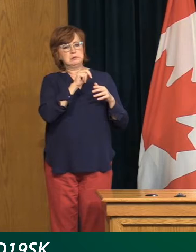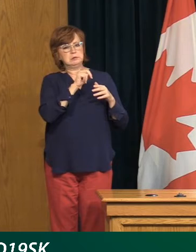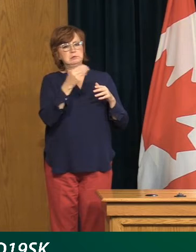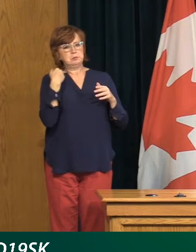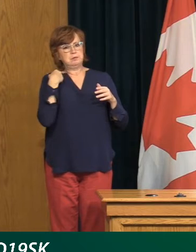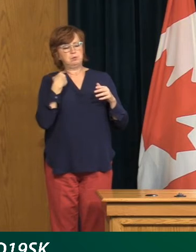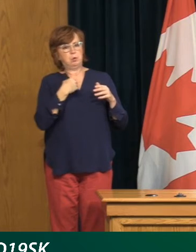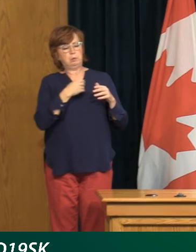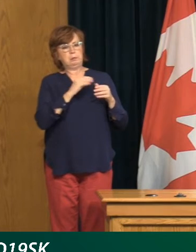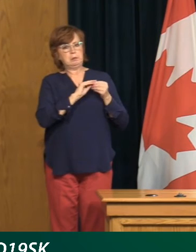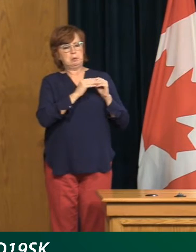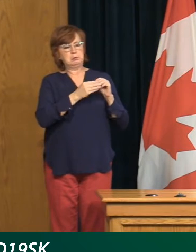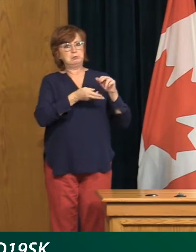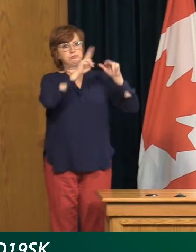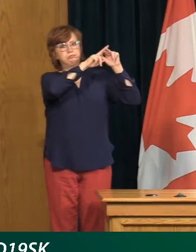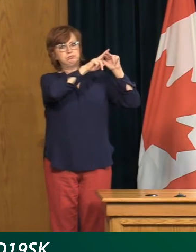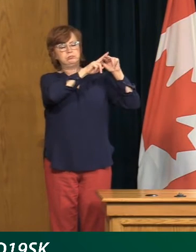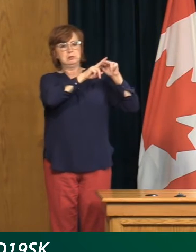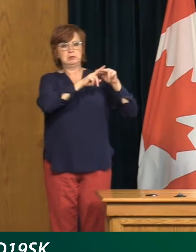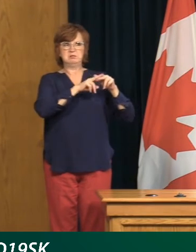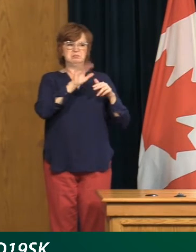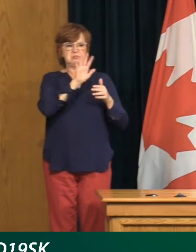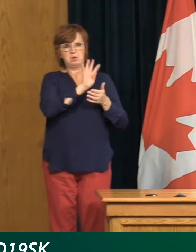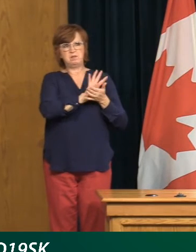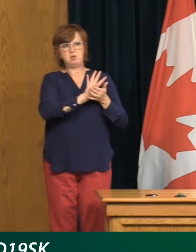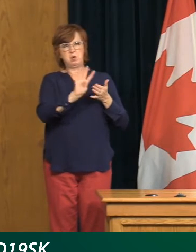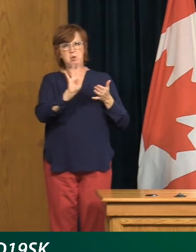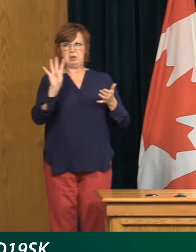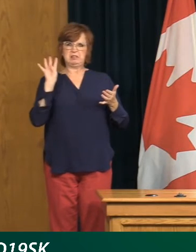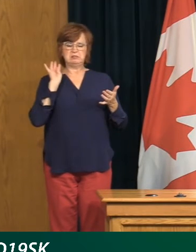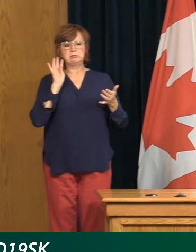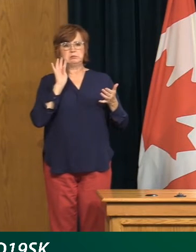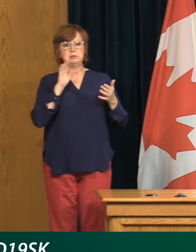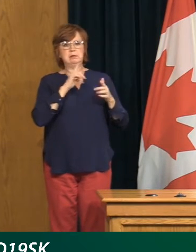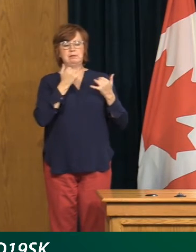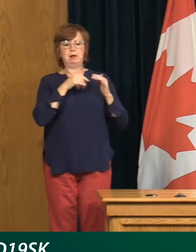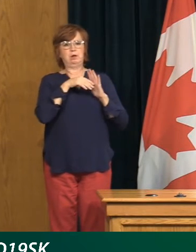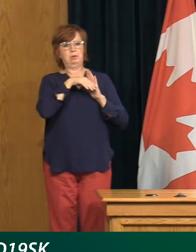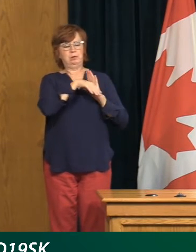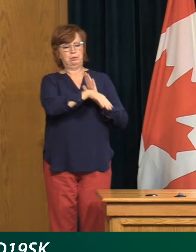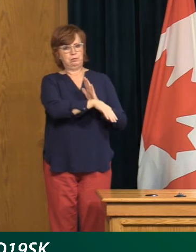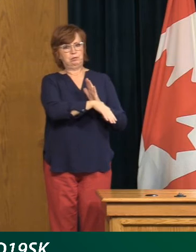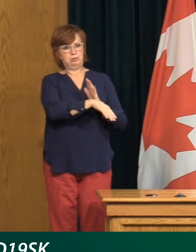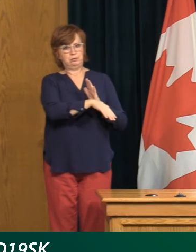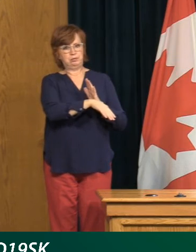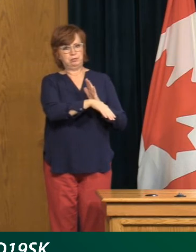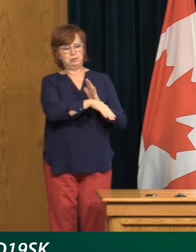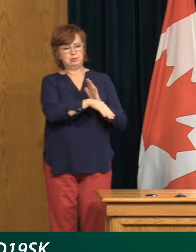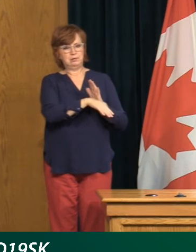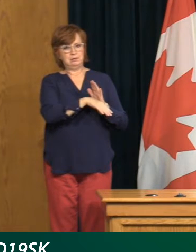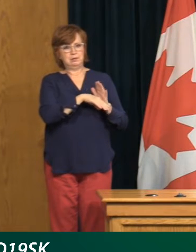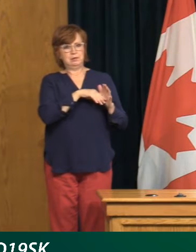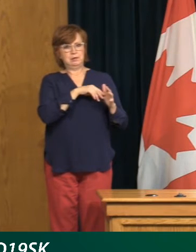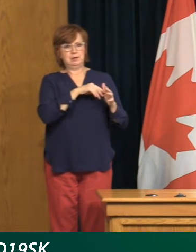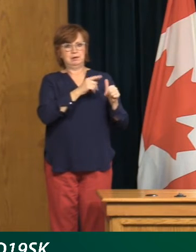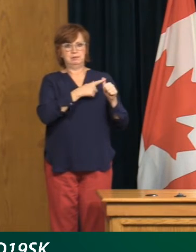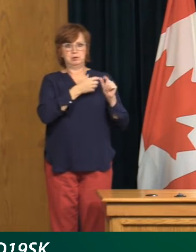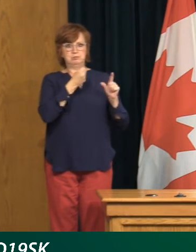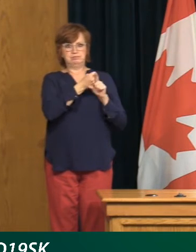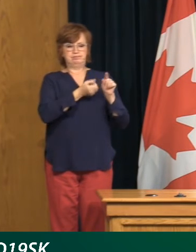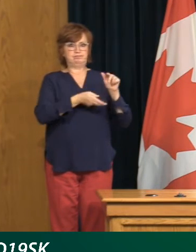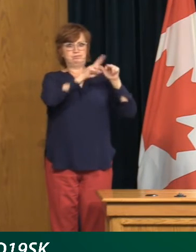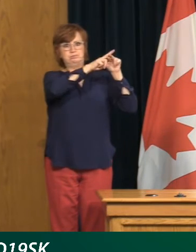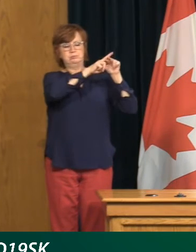high active case rate two to four weeks ago, they're now seeing a declining active case rate. So they're getting over their initial, you know,